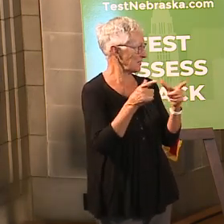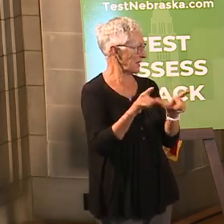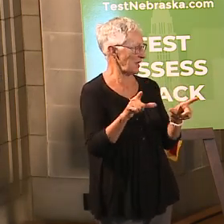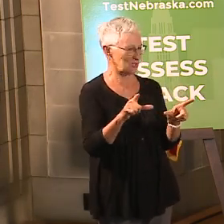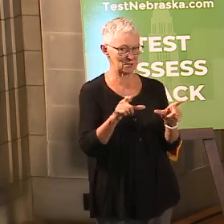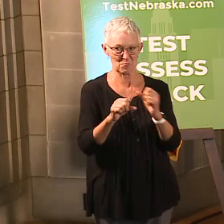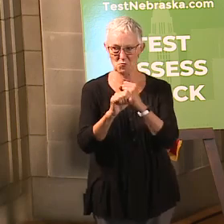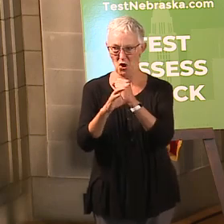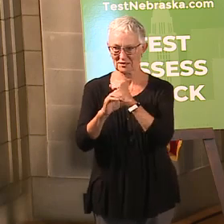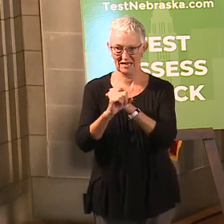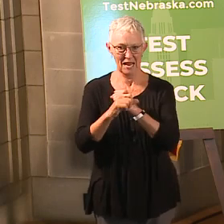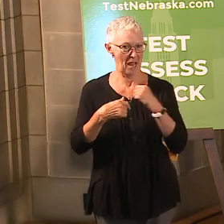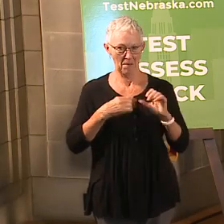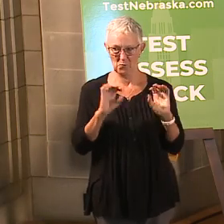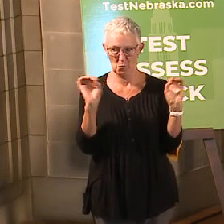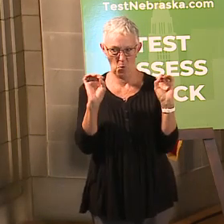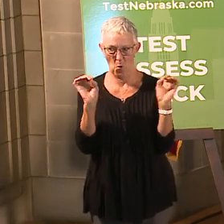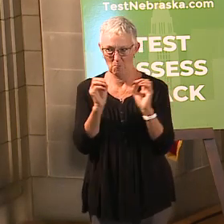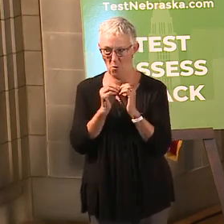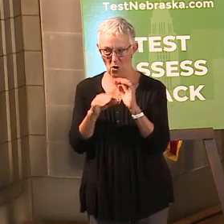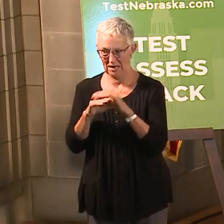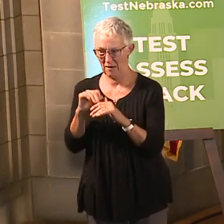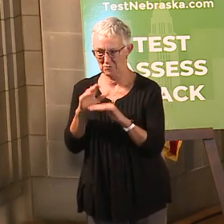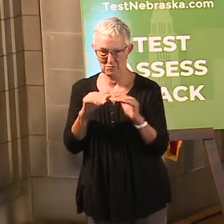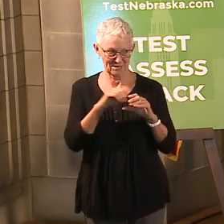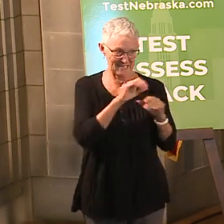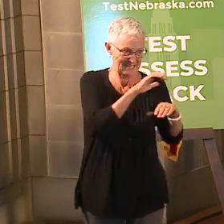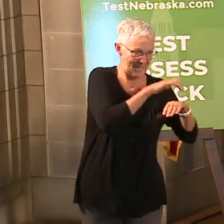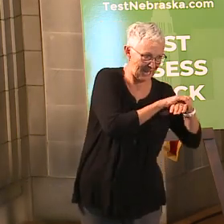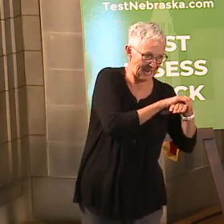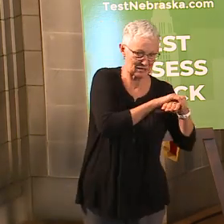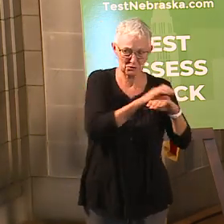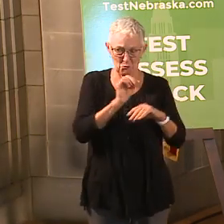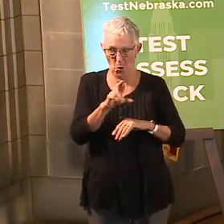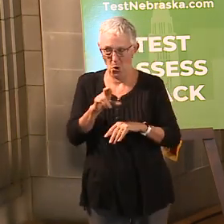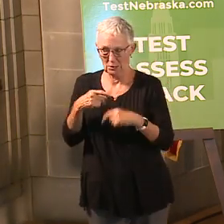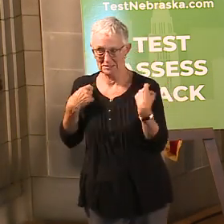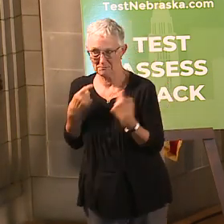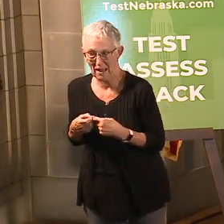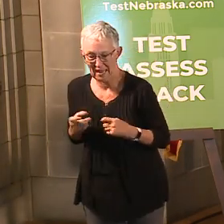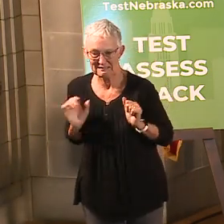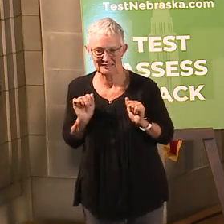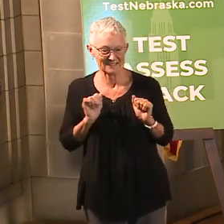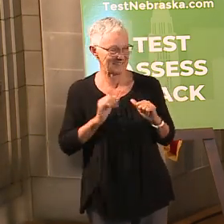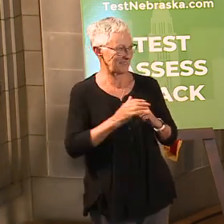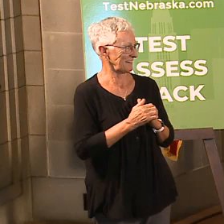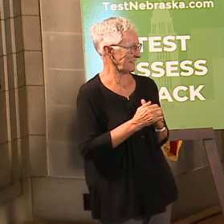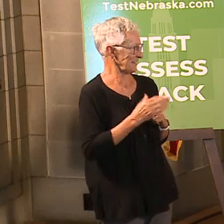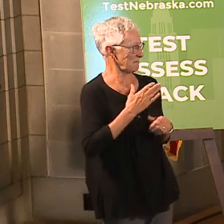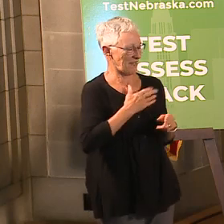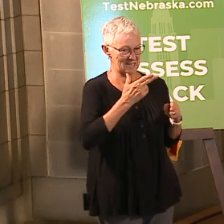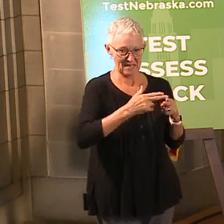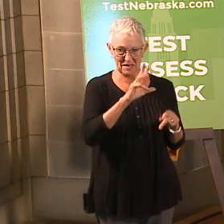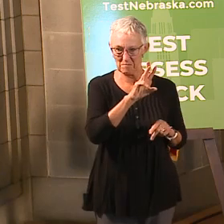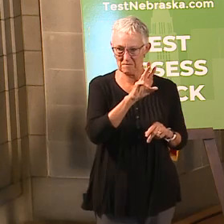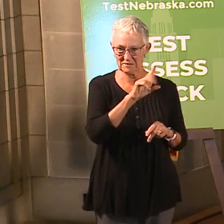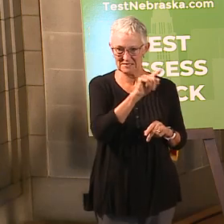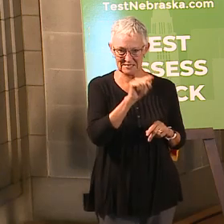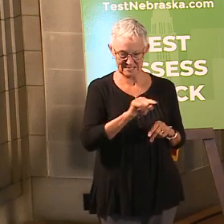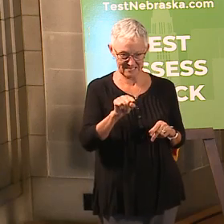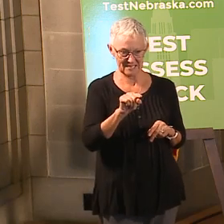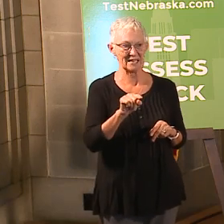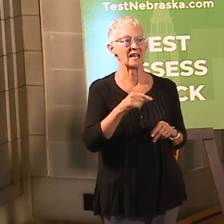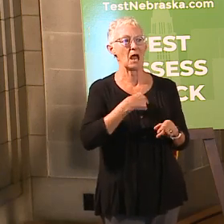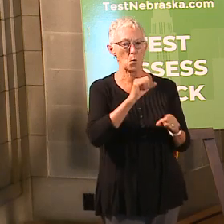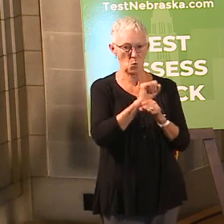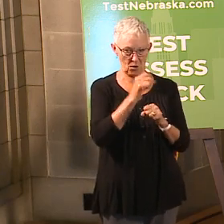more comfortable in English than I am in Spanish, so bear with me. My name is Z Winfrey and I have the honor of working for the Department of Health